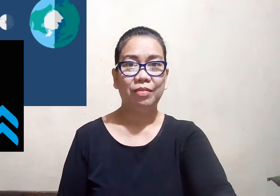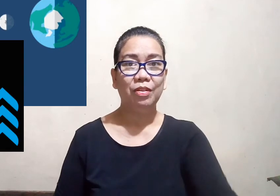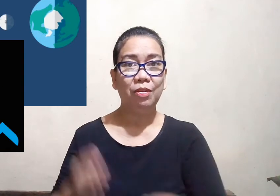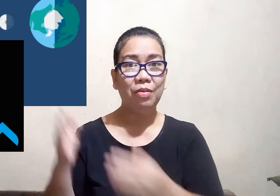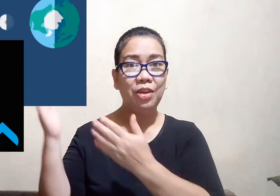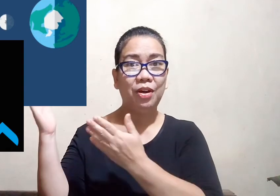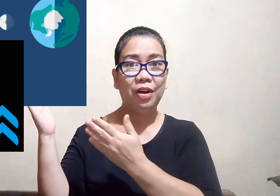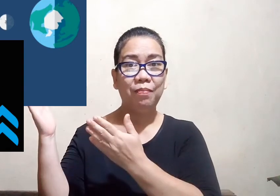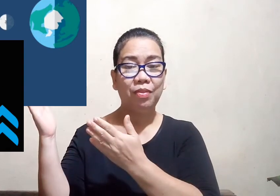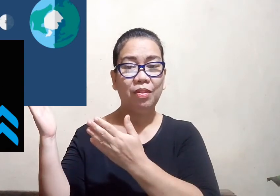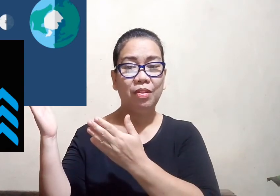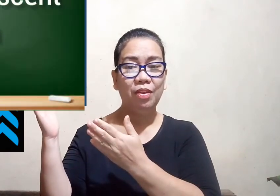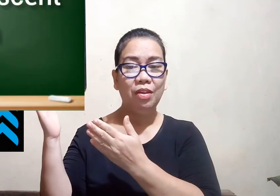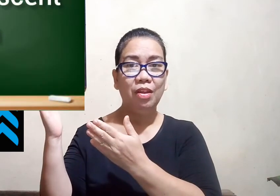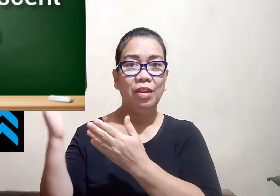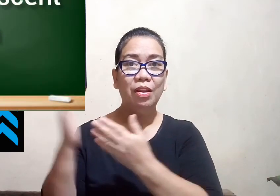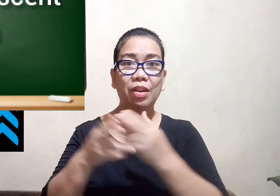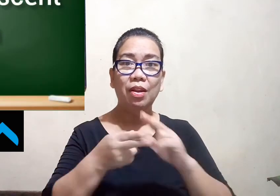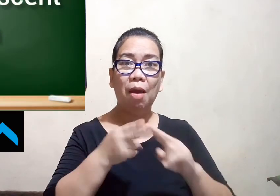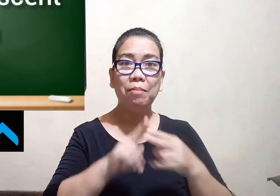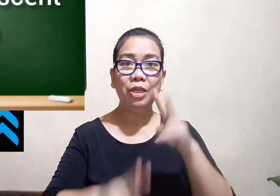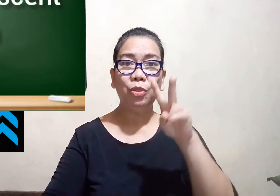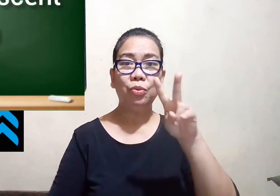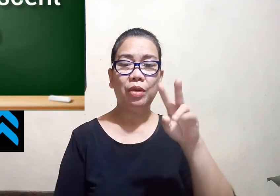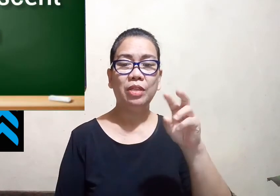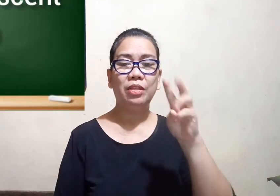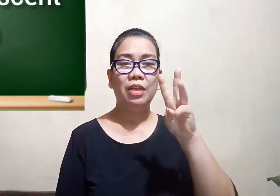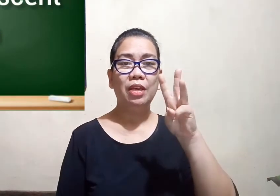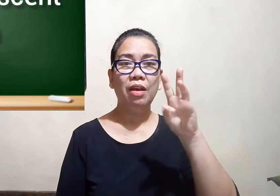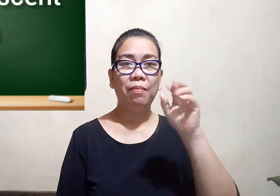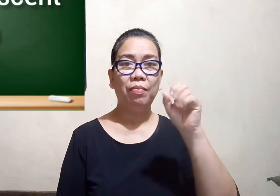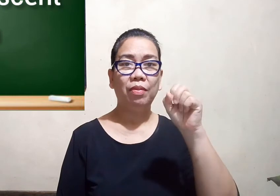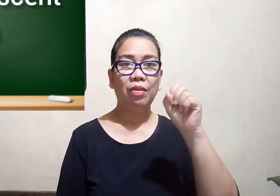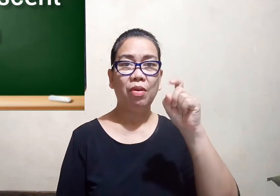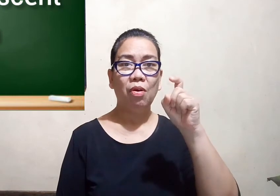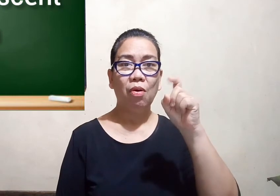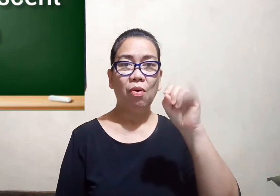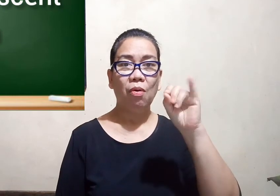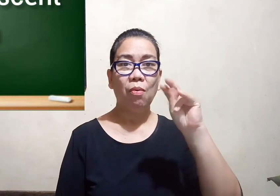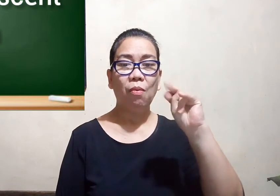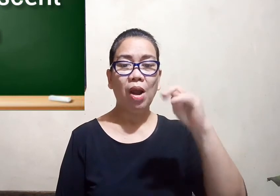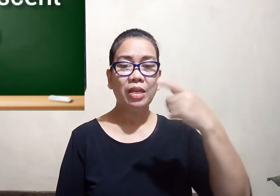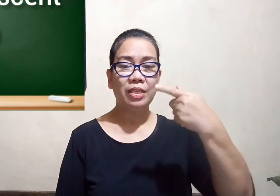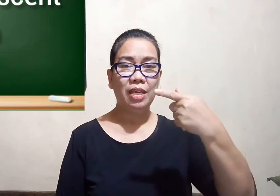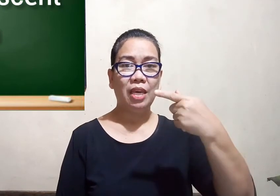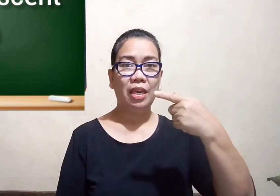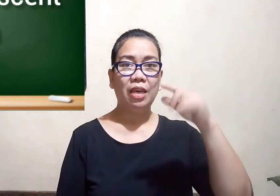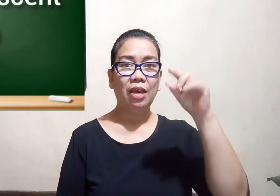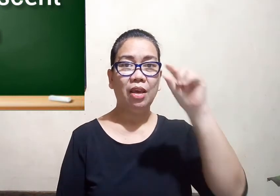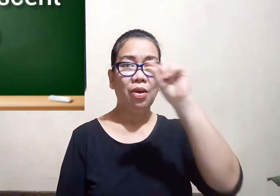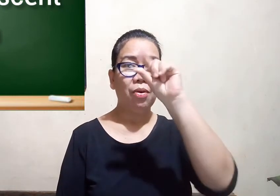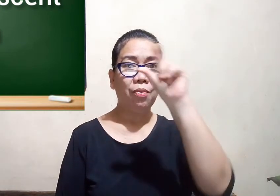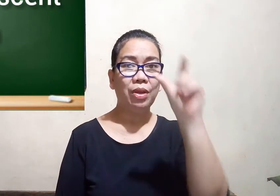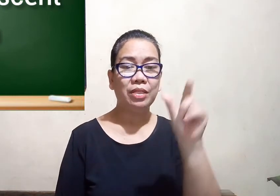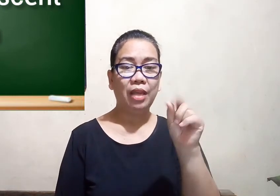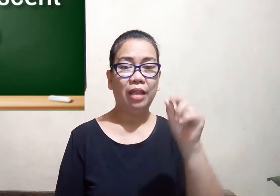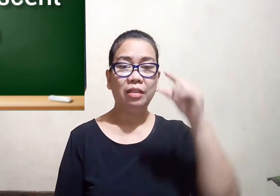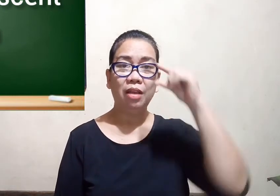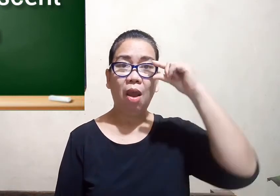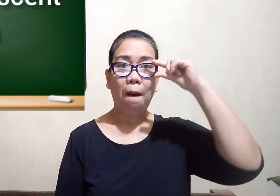look here number two is the waxing crescent moon